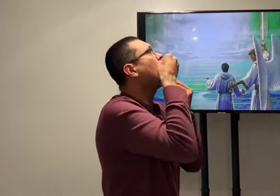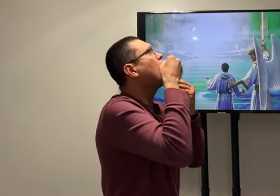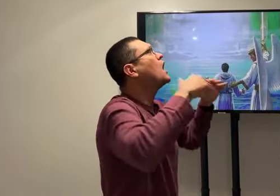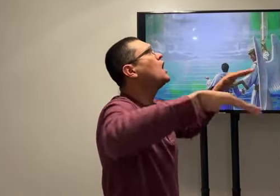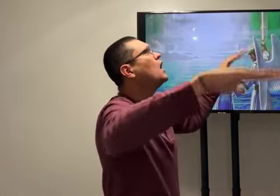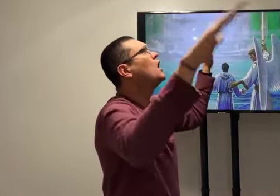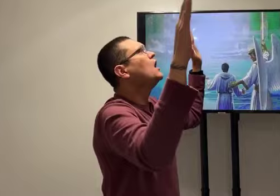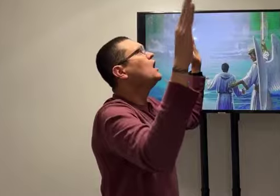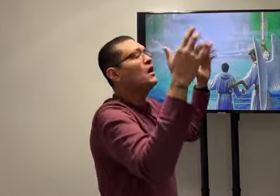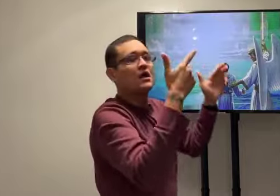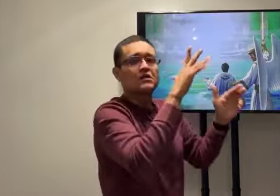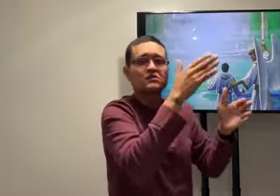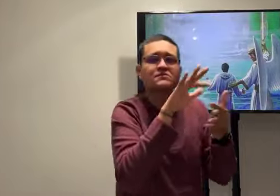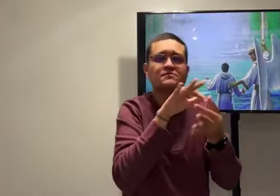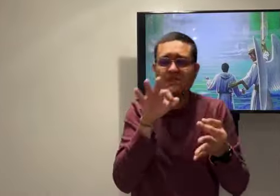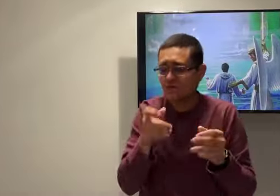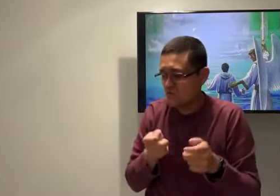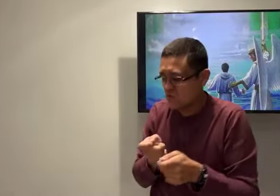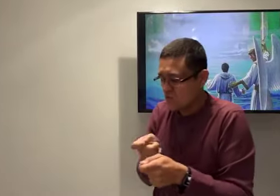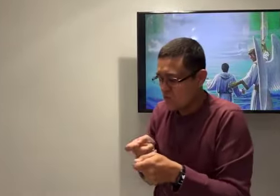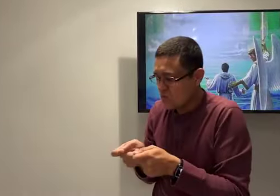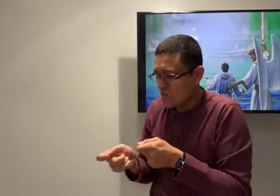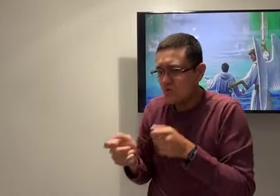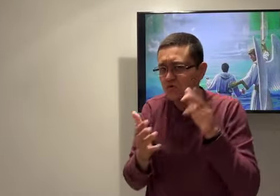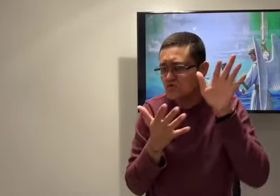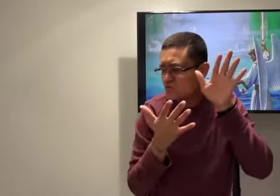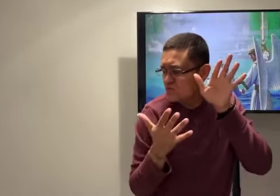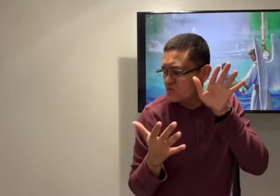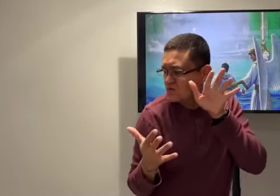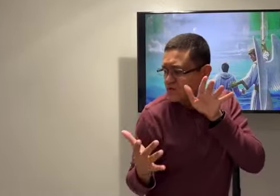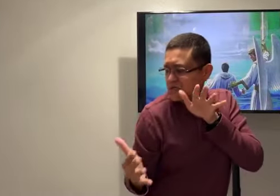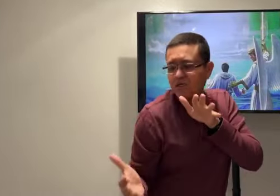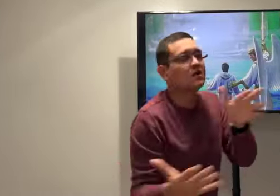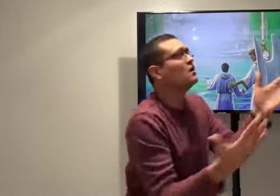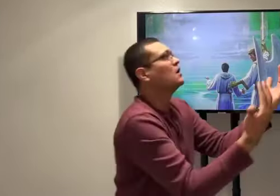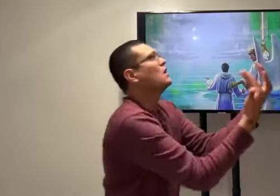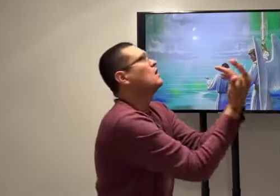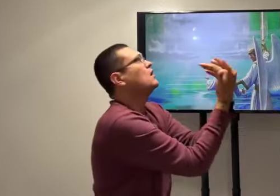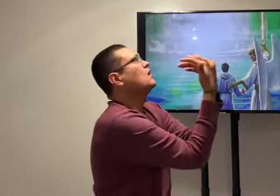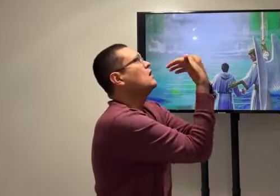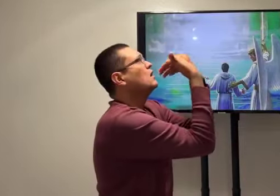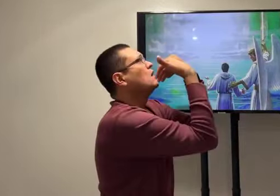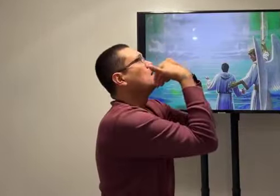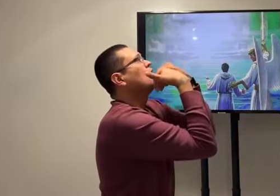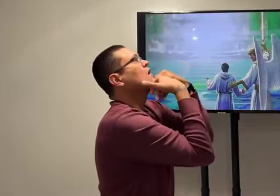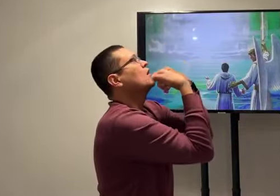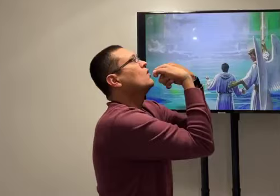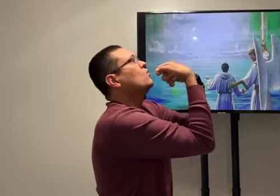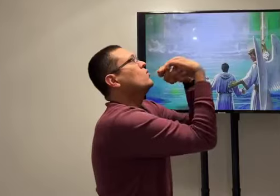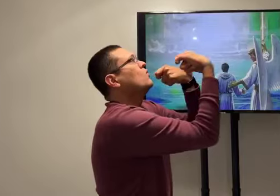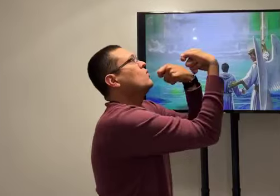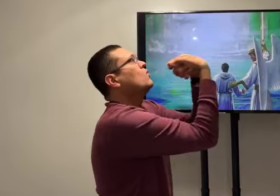And we voice and we open up our mouths. And His Spirit comes out and controls our tongue.